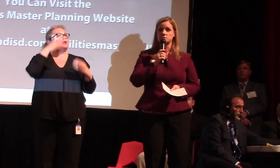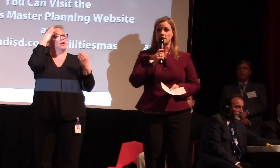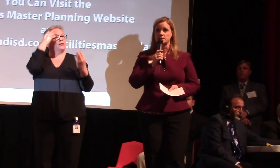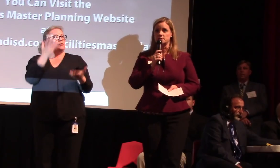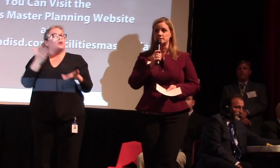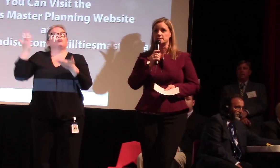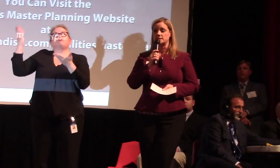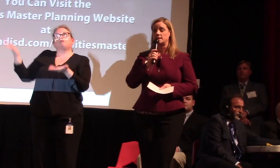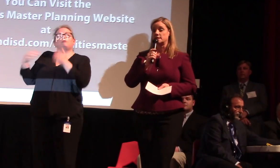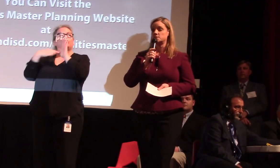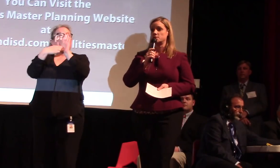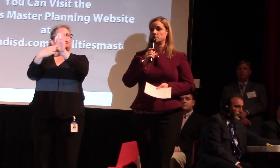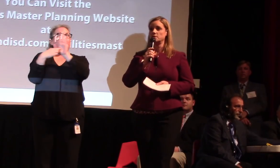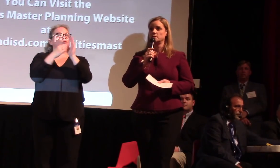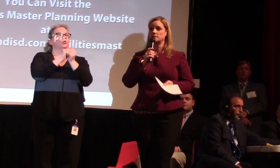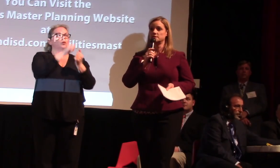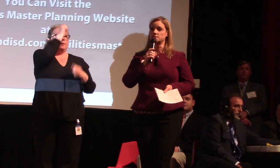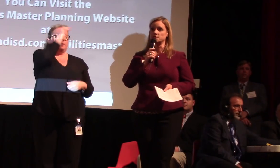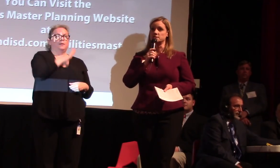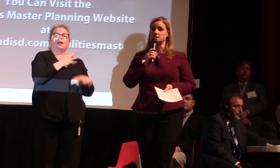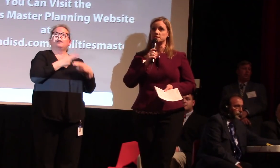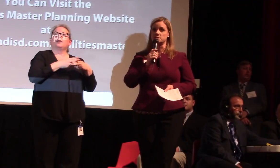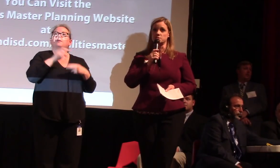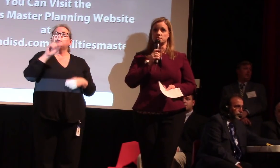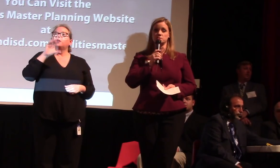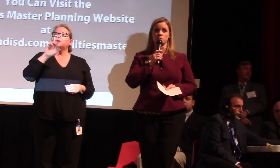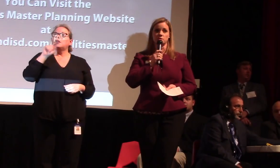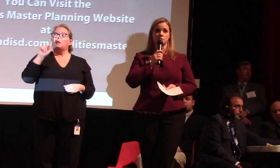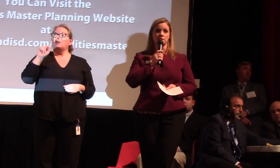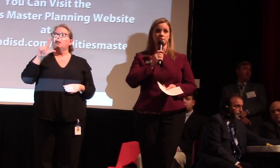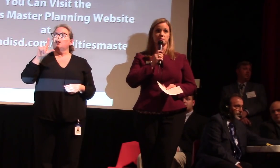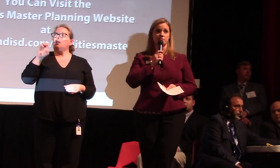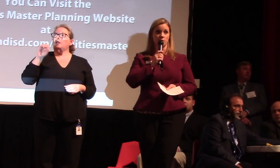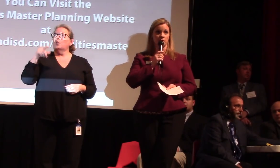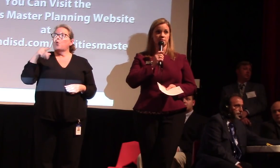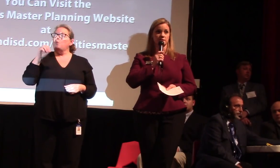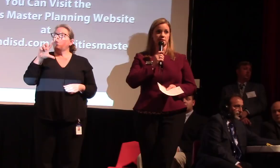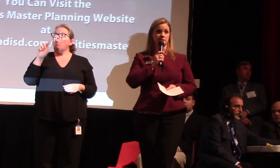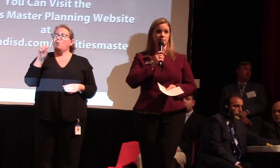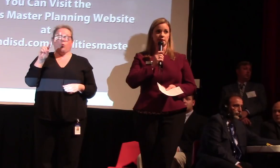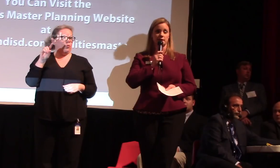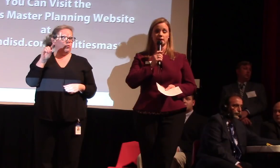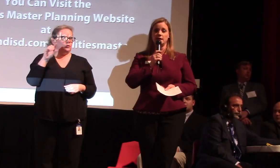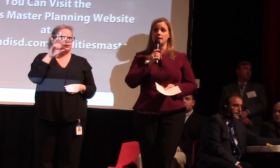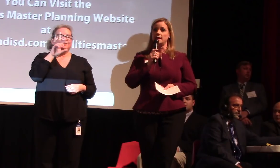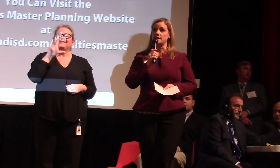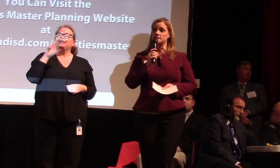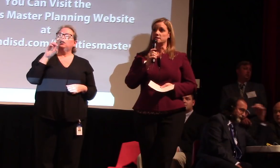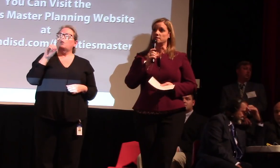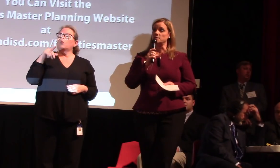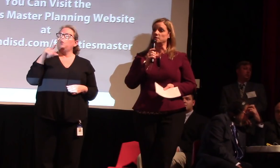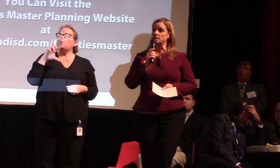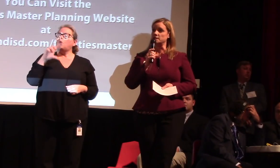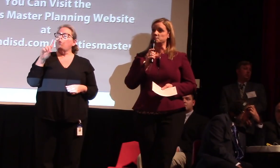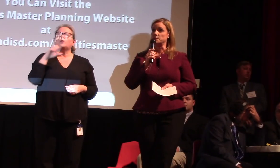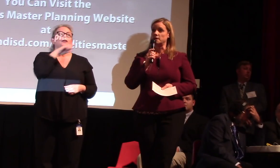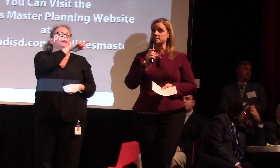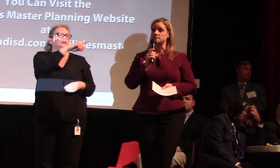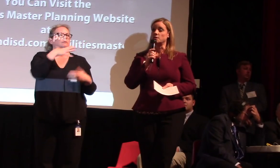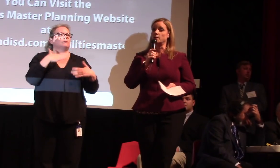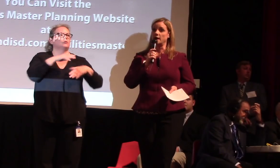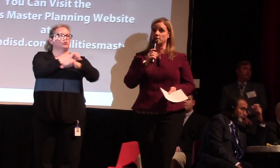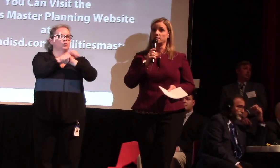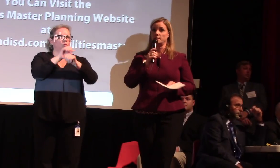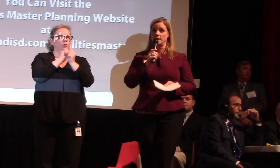Cooperative Strategies. He's an external consultant to the district who's worked with us before on facilities planning and in the community engagement